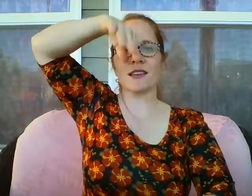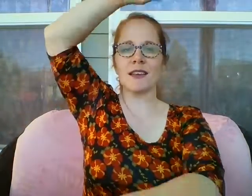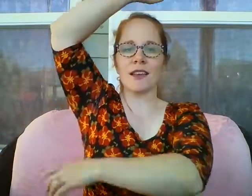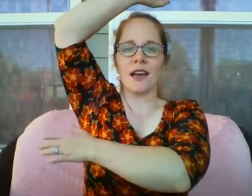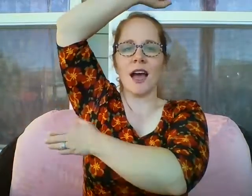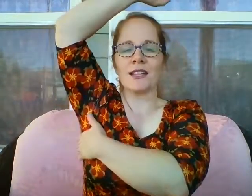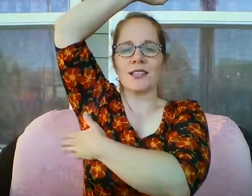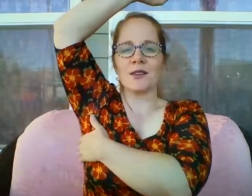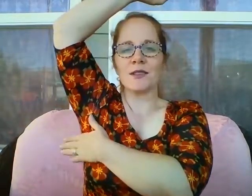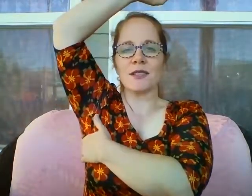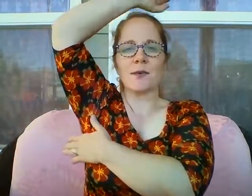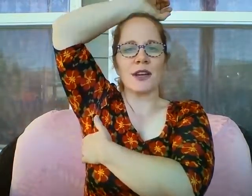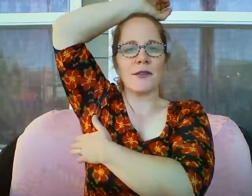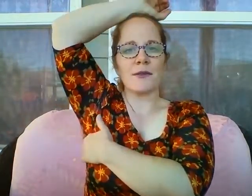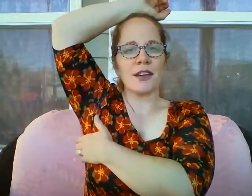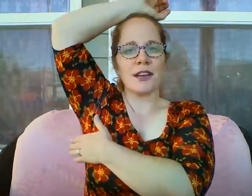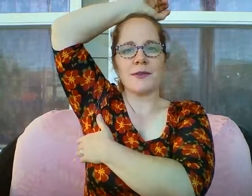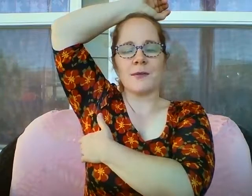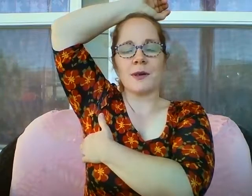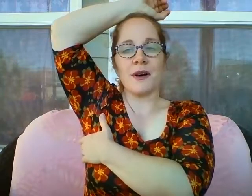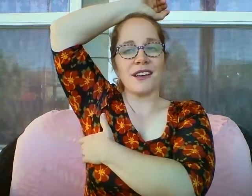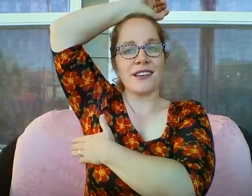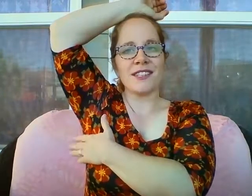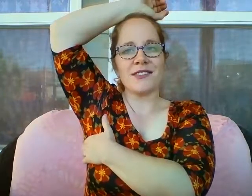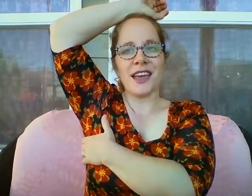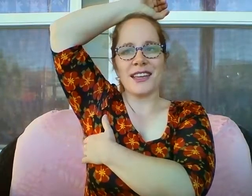I choose to break free from the bondage of hate.